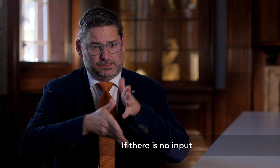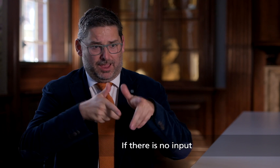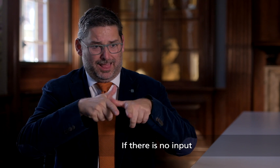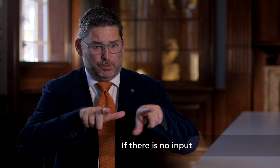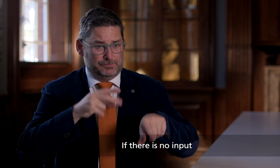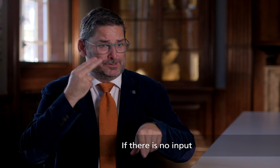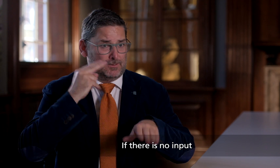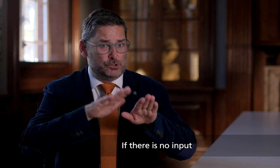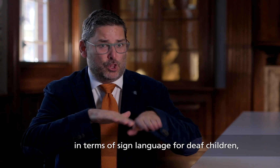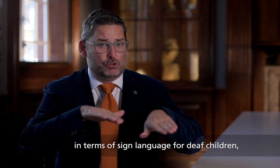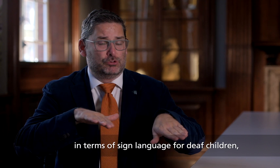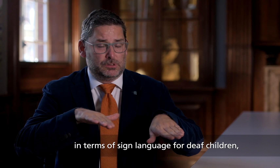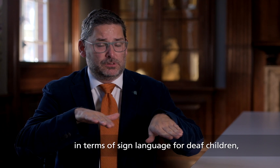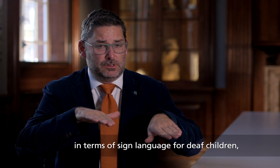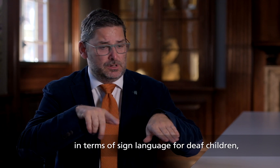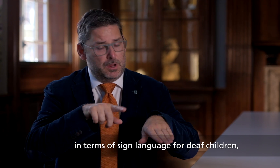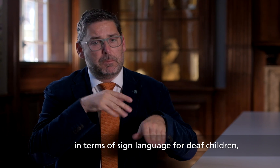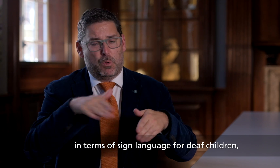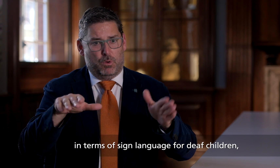If there is no input in terms of sign language for deaf children,